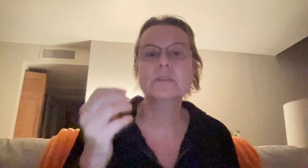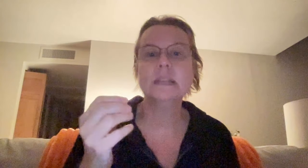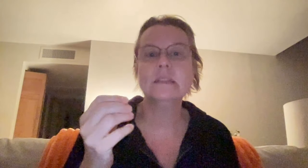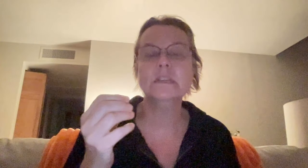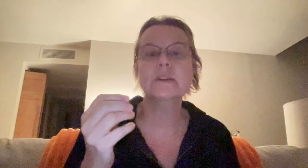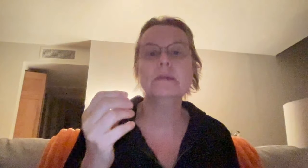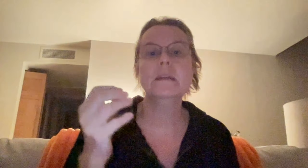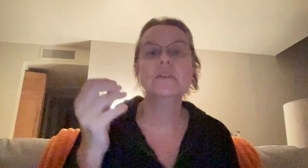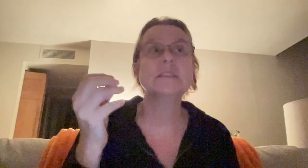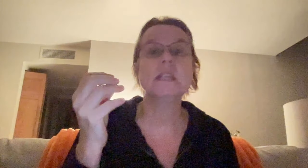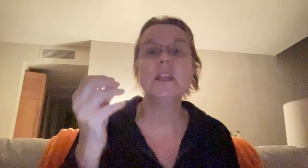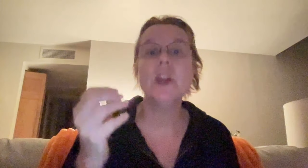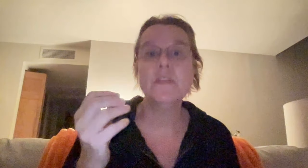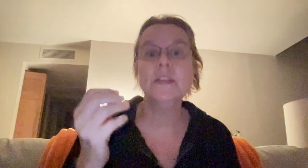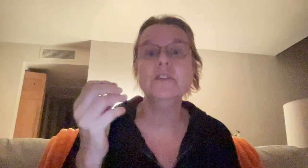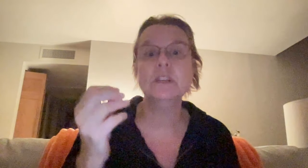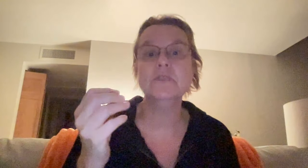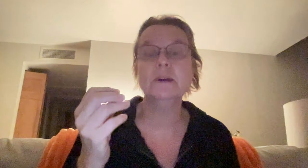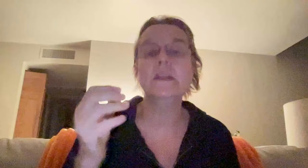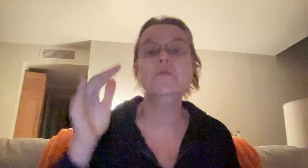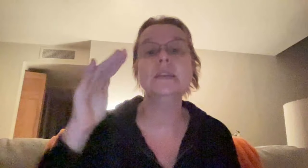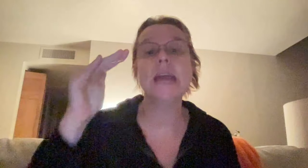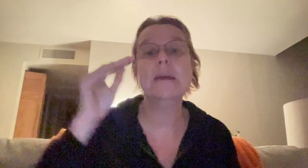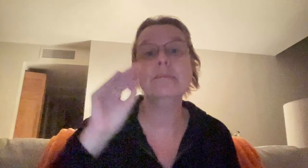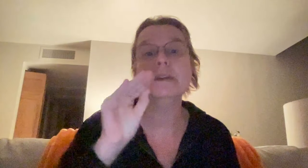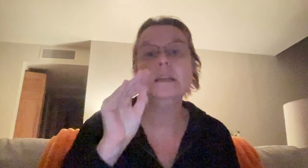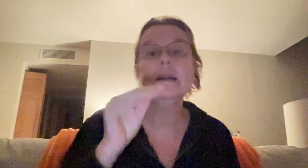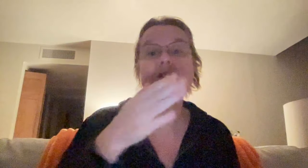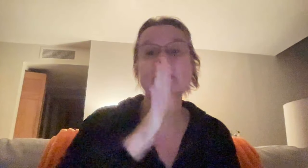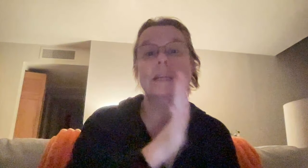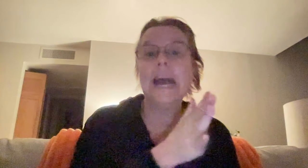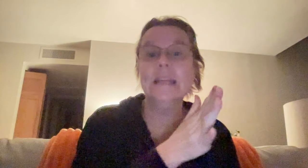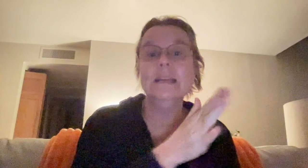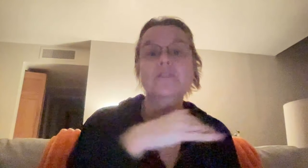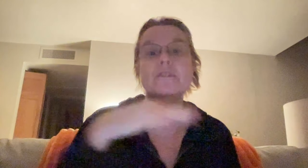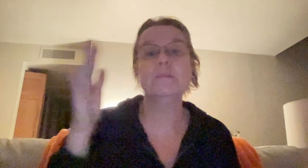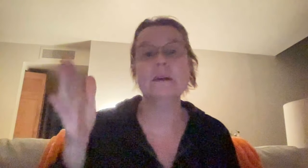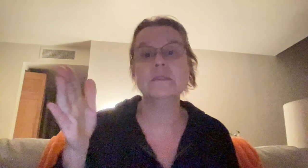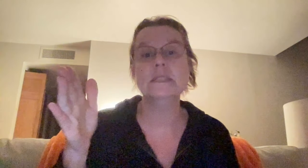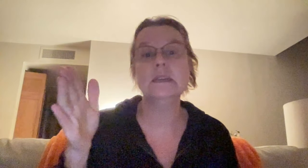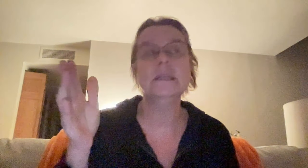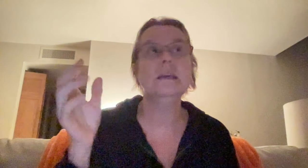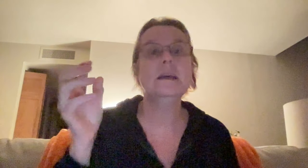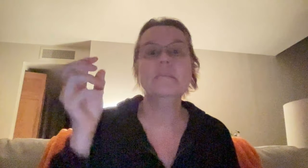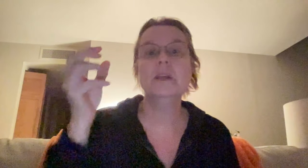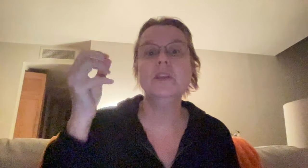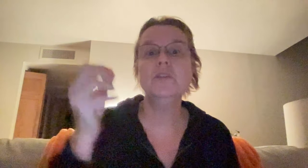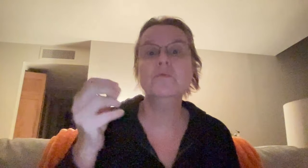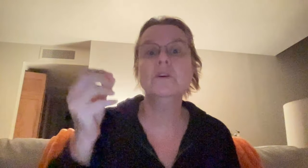personality trait. There's nothing you can do about that. You can hamper it, you can guide it, you can put boundaries on it, but you will,